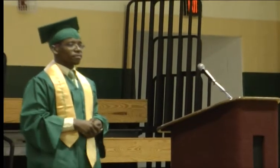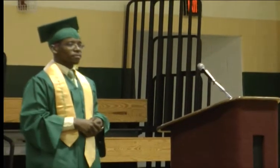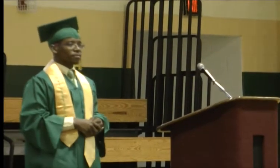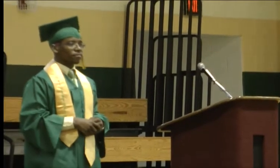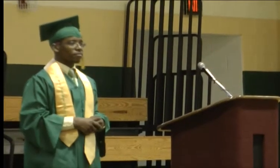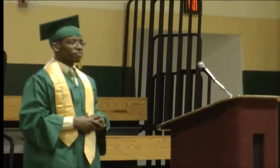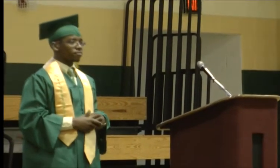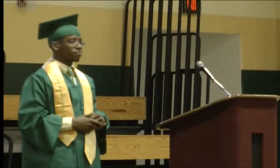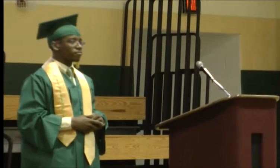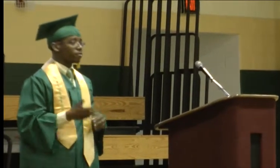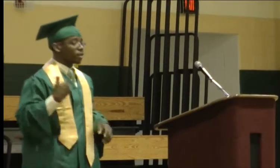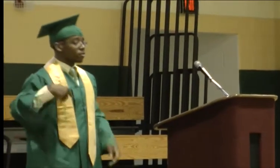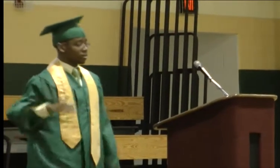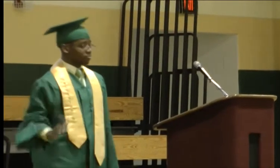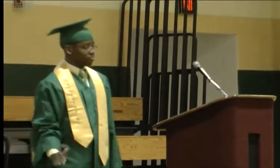thing, not so much on American Sign Language.